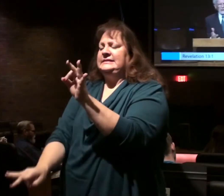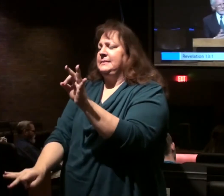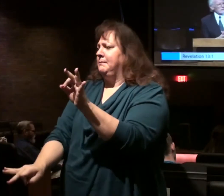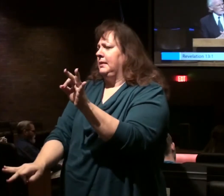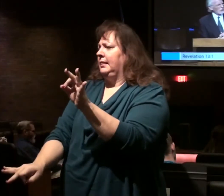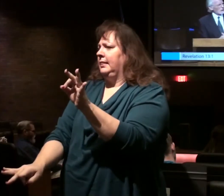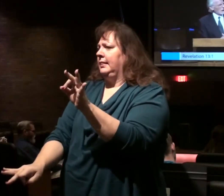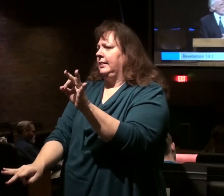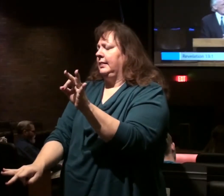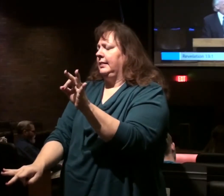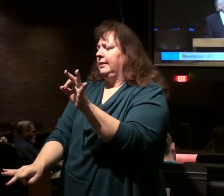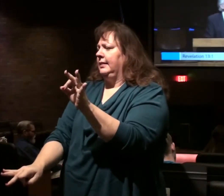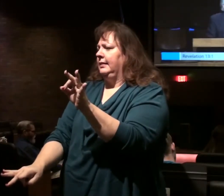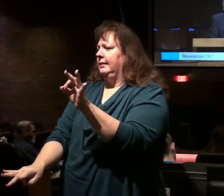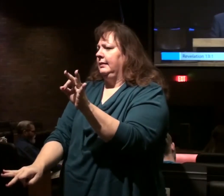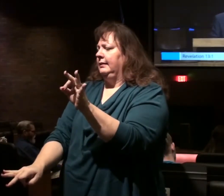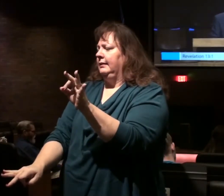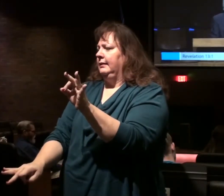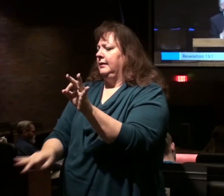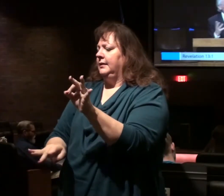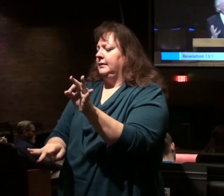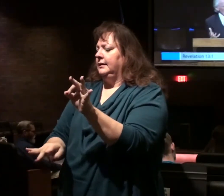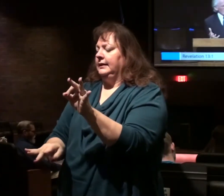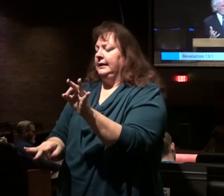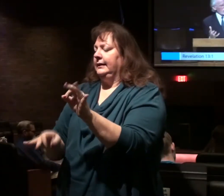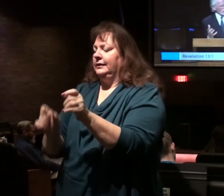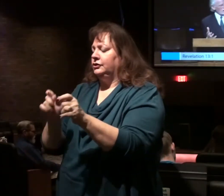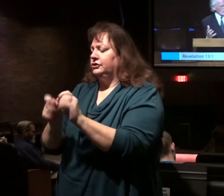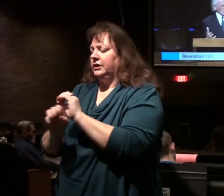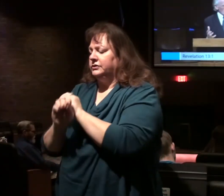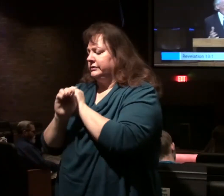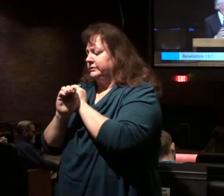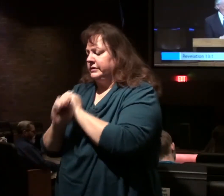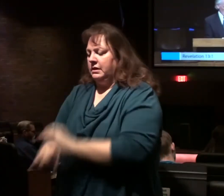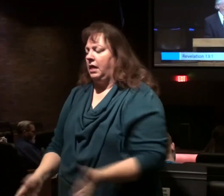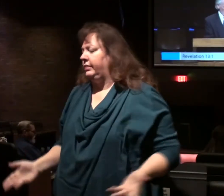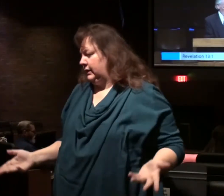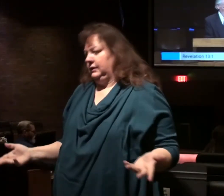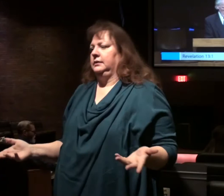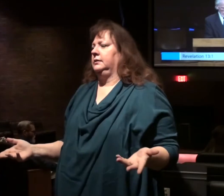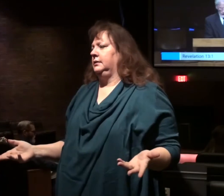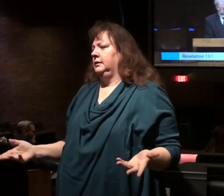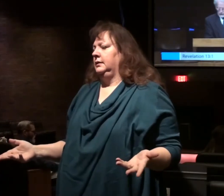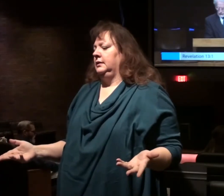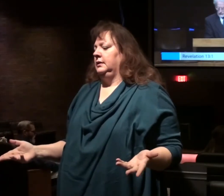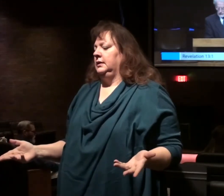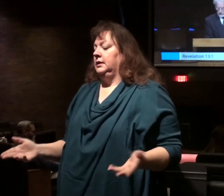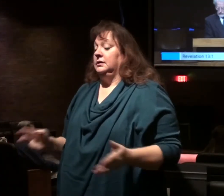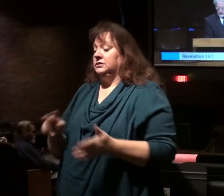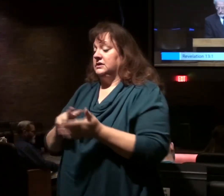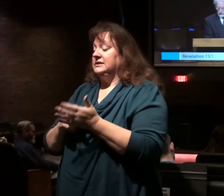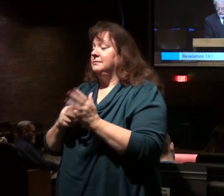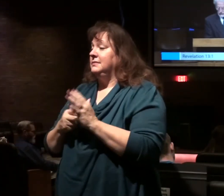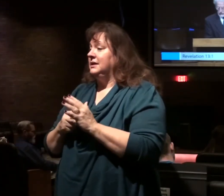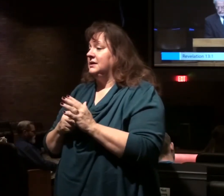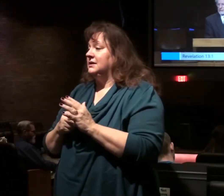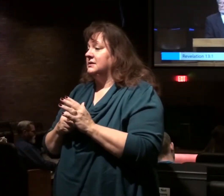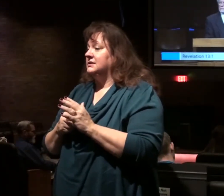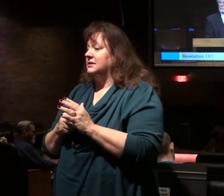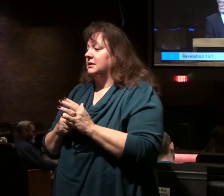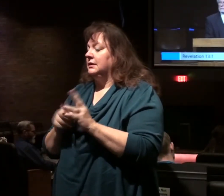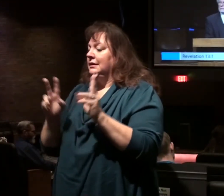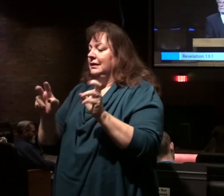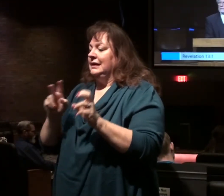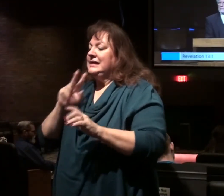I think I would prefer, it won't change anything ultimately, is simply this refers to the sea of